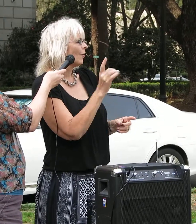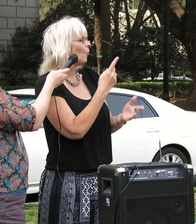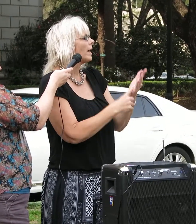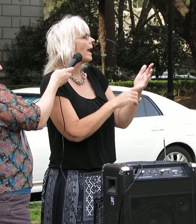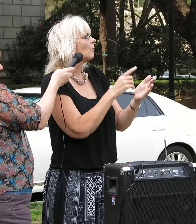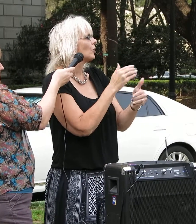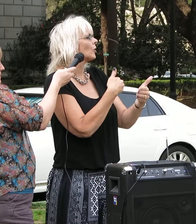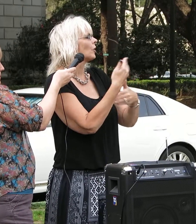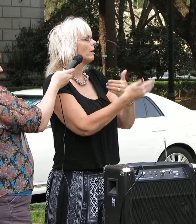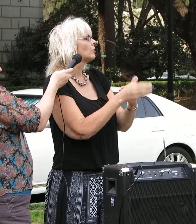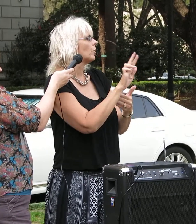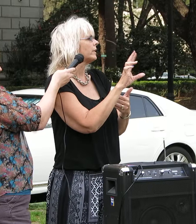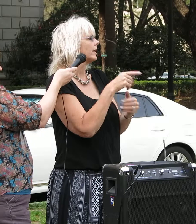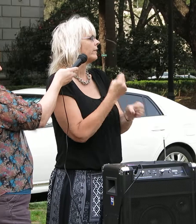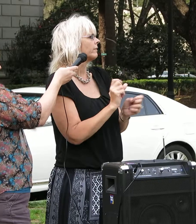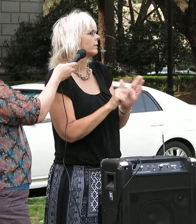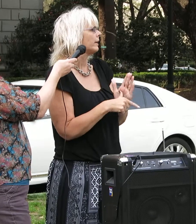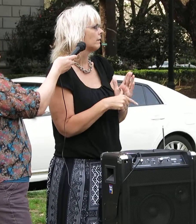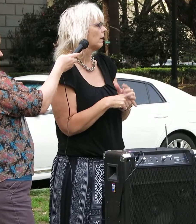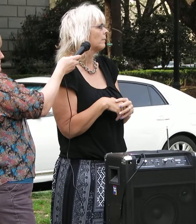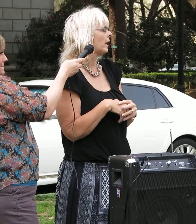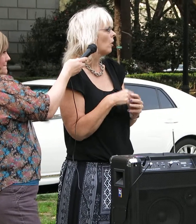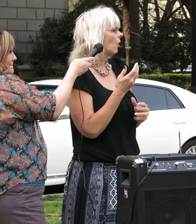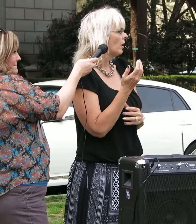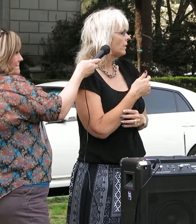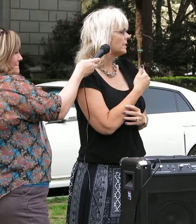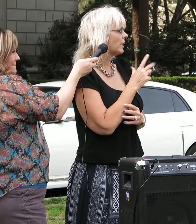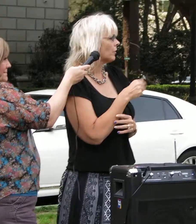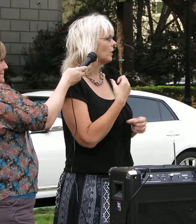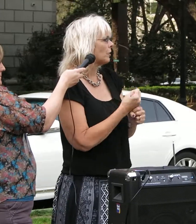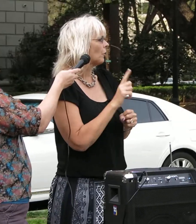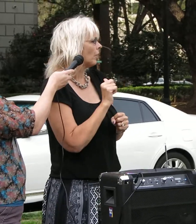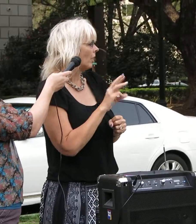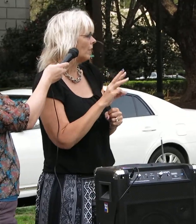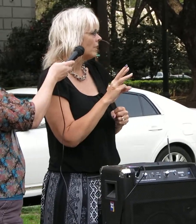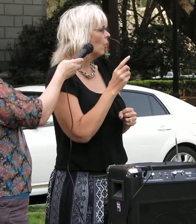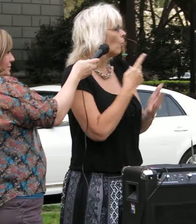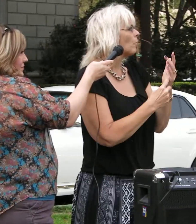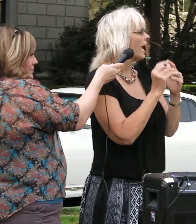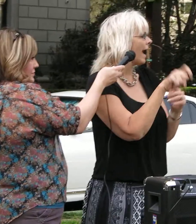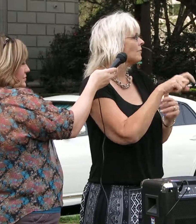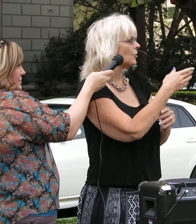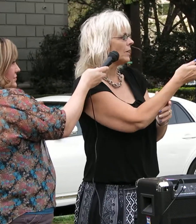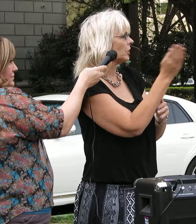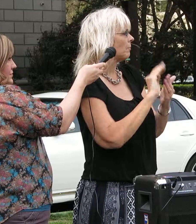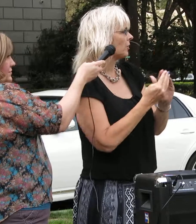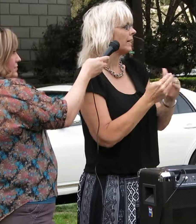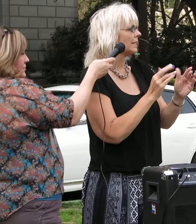what I would learn 27 years later, I'm like, this is a 30-year-old law. What we have to do as a community, and I